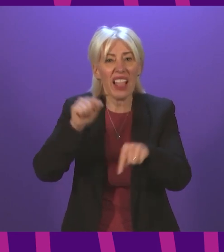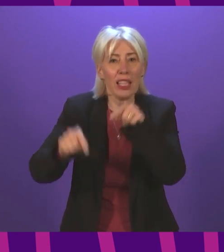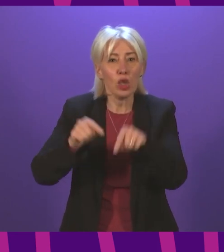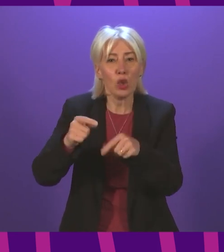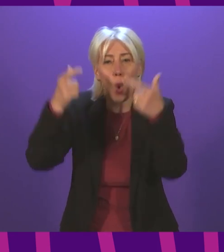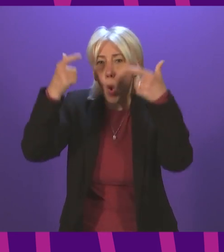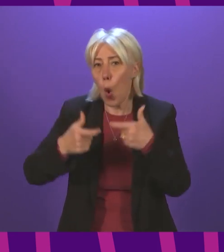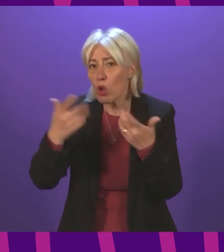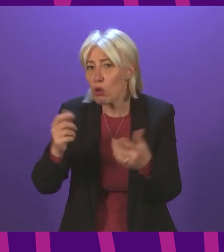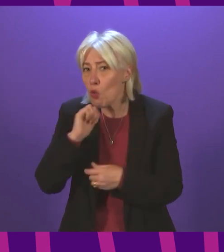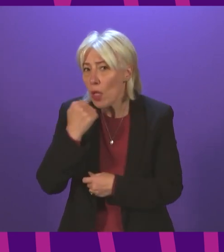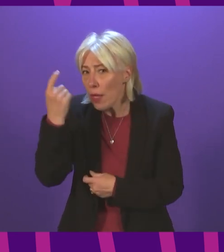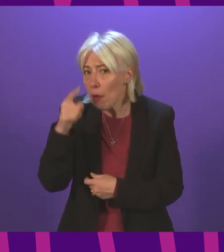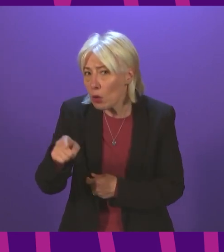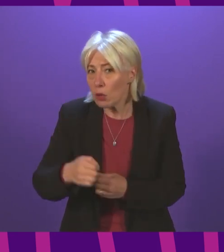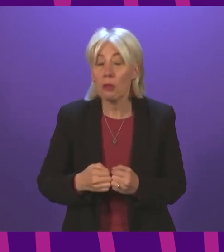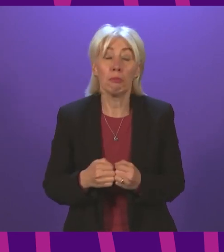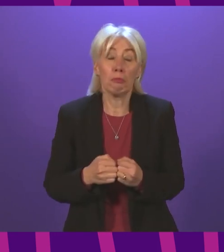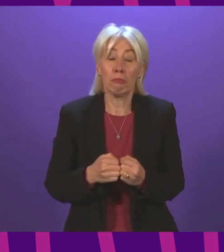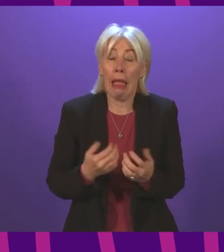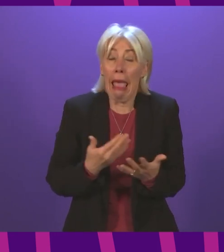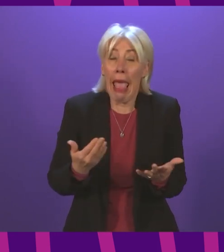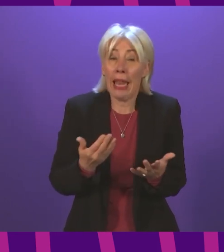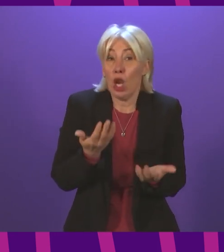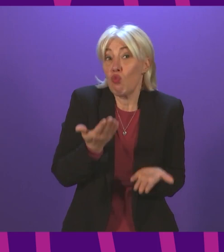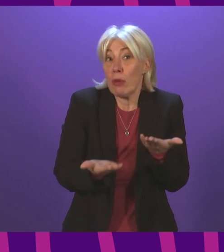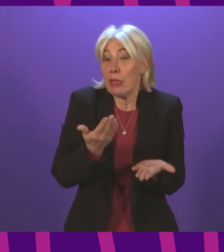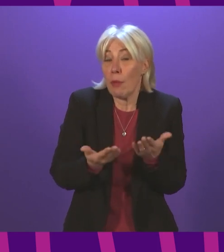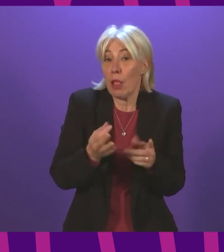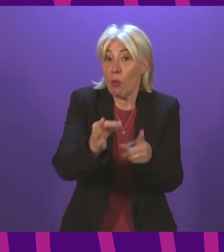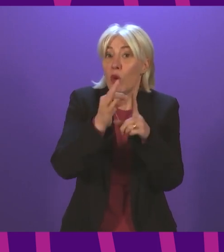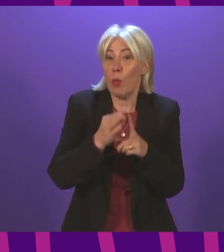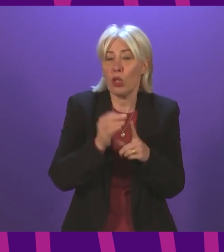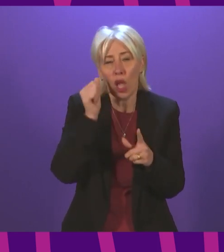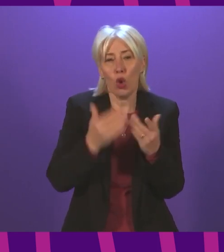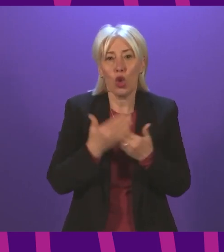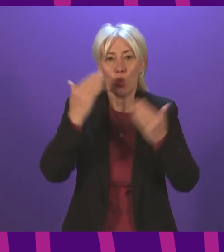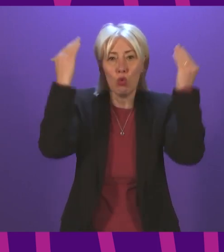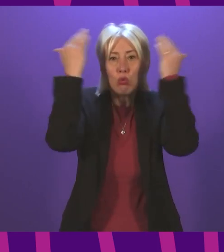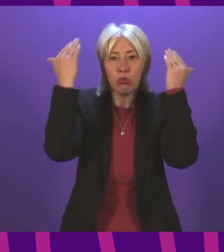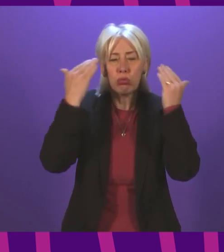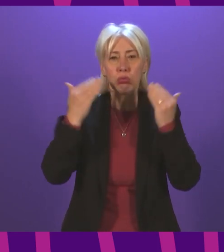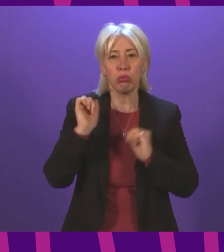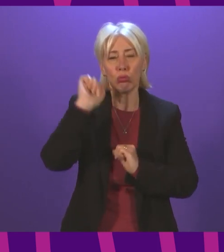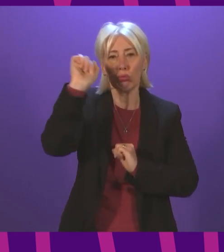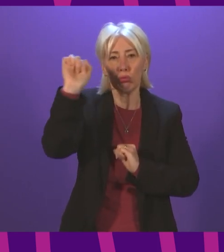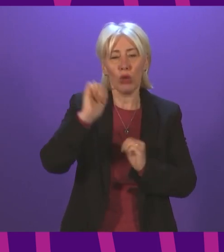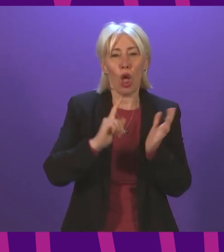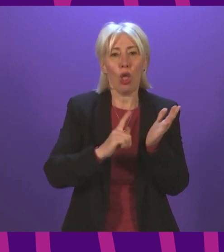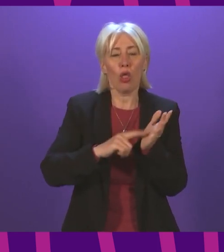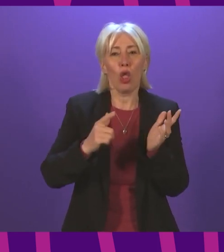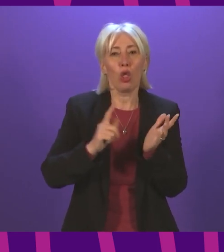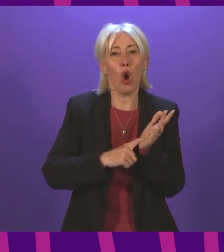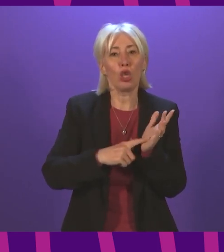We will consider any reasonable proposal. I know the new Lord Advocate, who, as people will know from